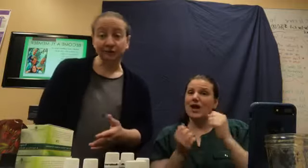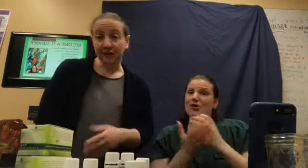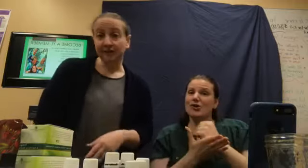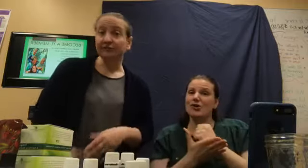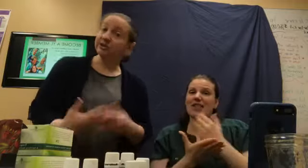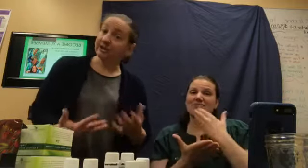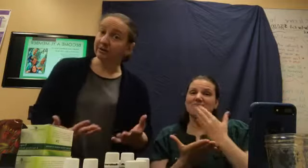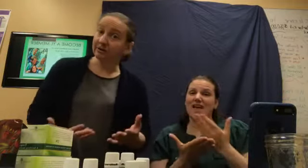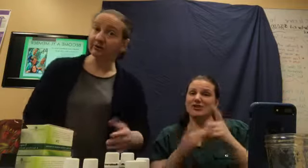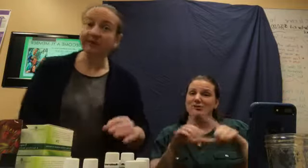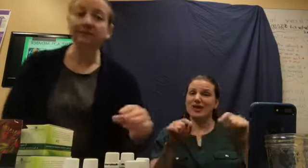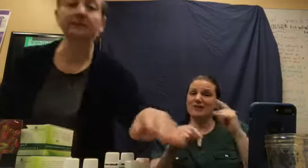check for sharing it with your friends.